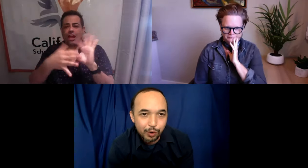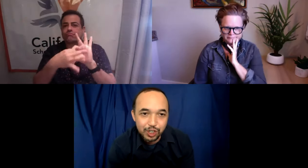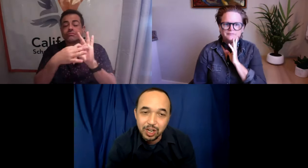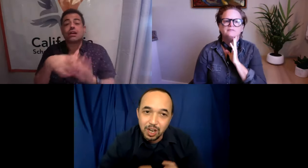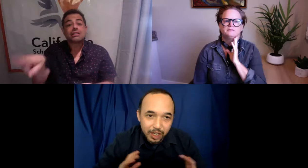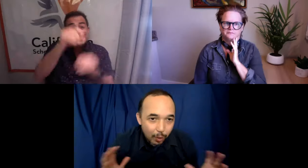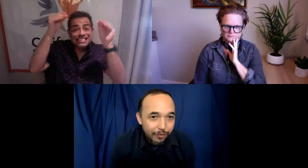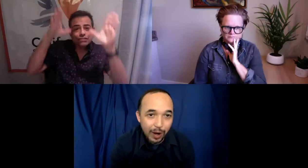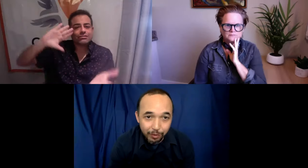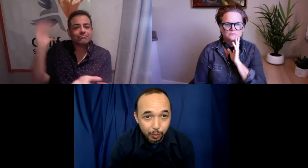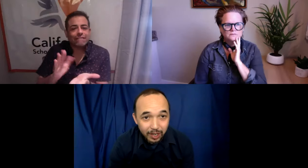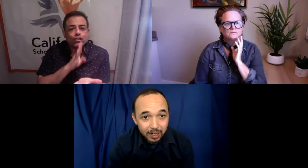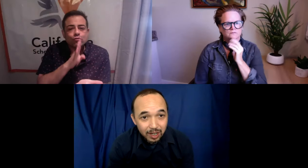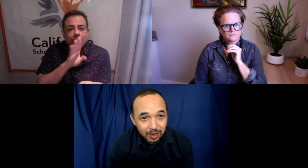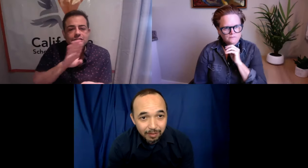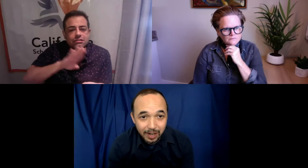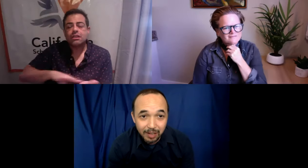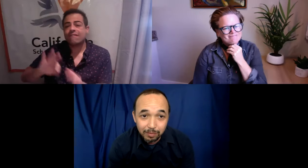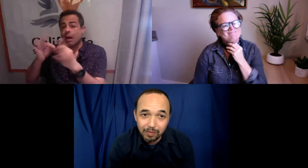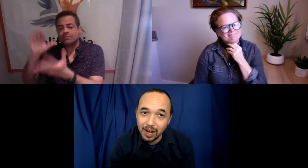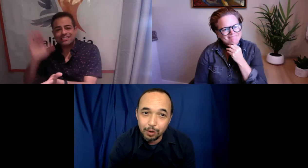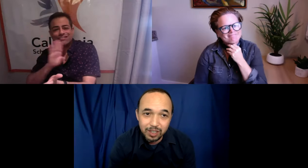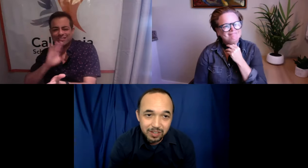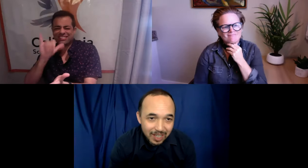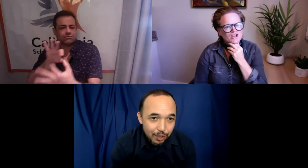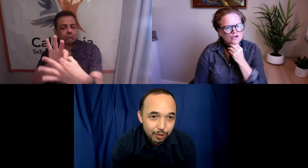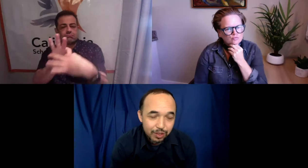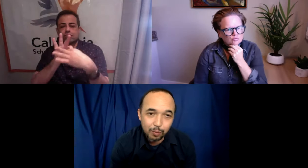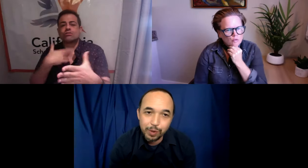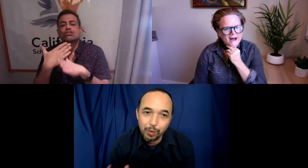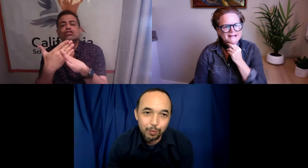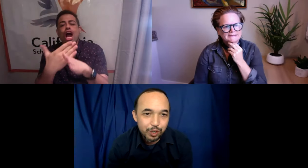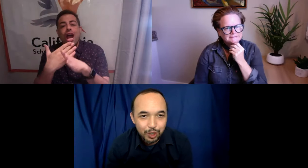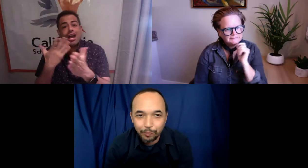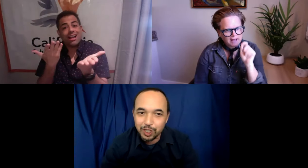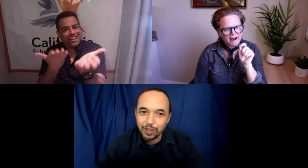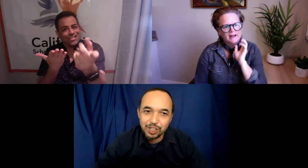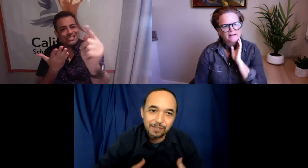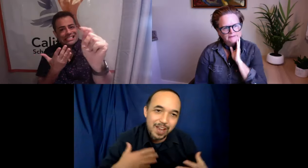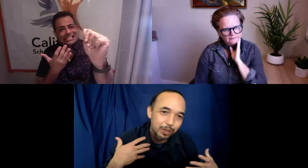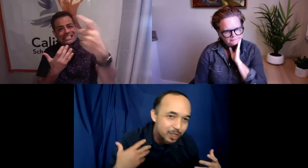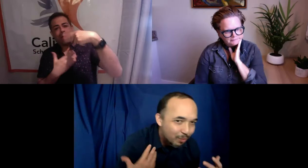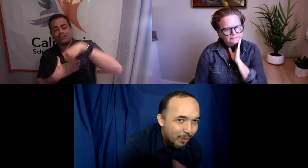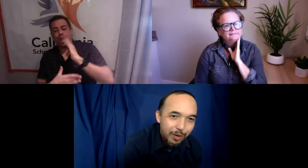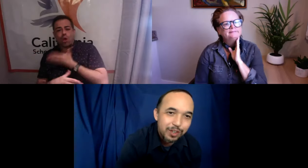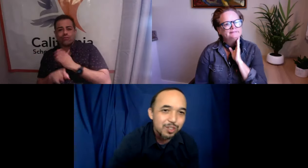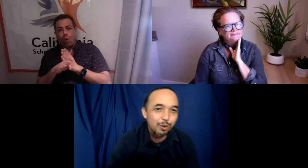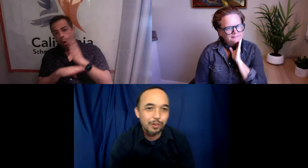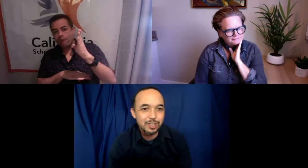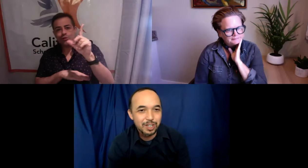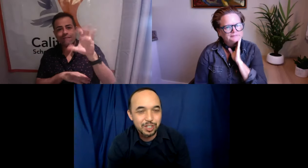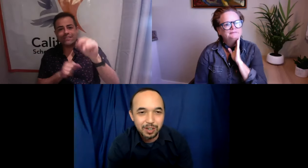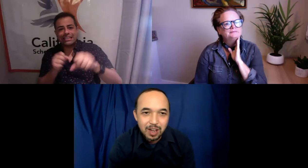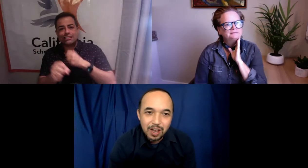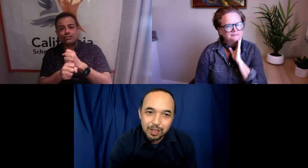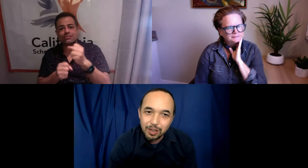approach going for everyone, right? I know teachers, we want to reduce your frustration. Families, we want to reduce your